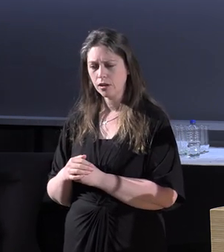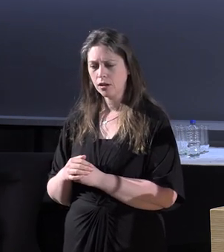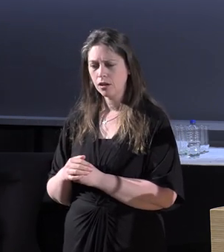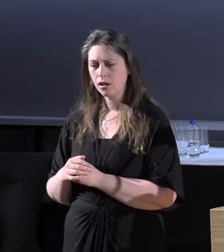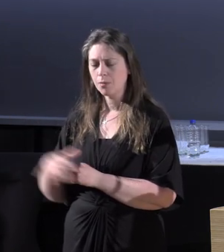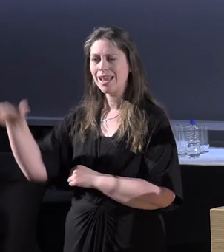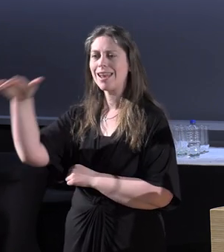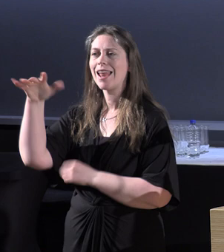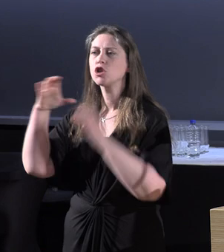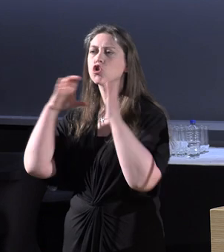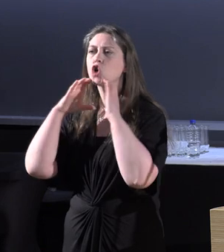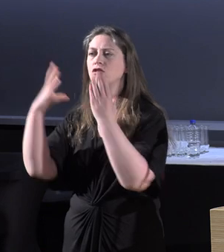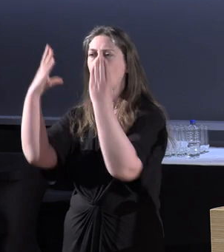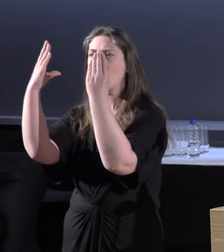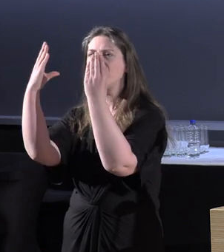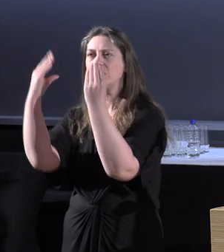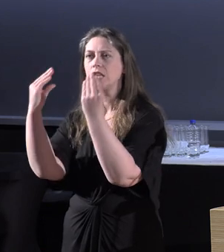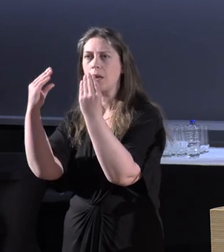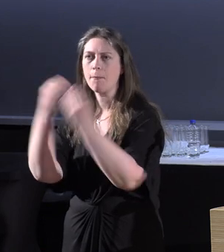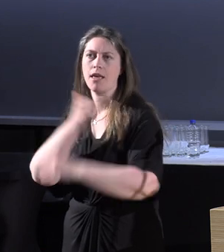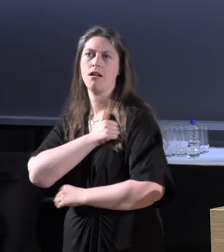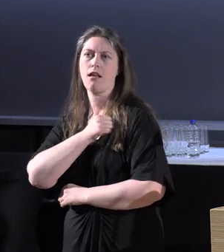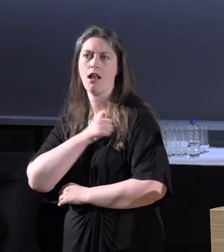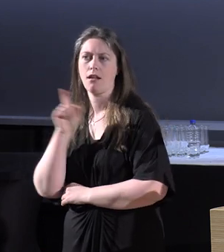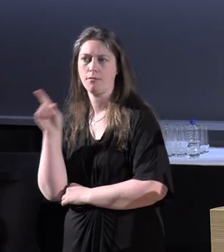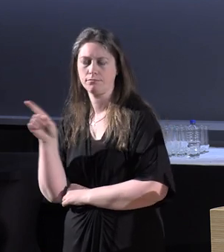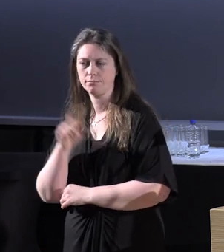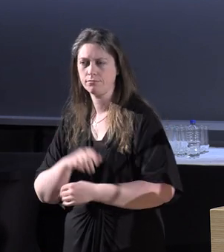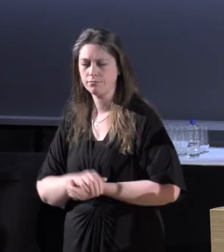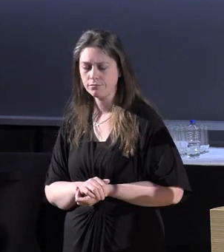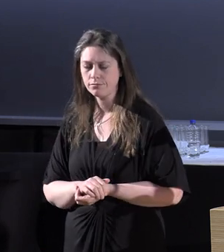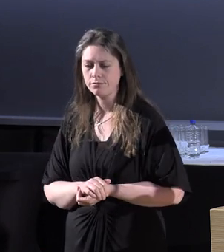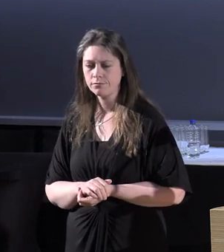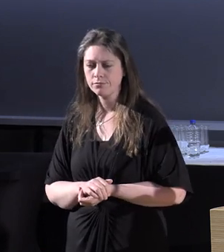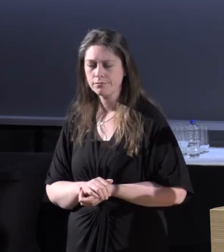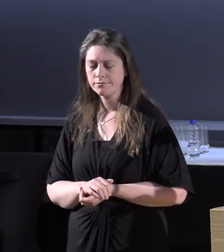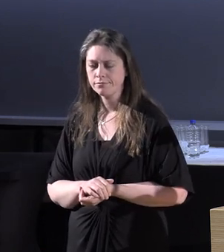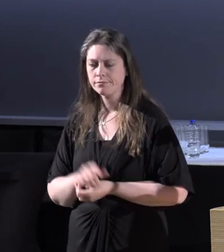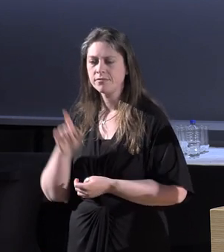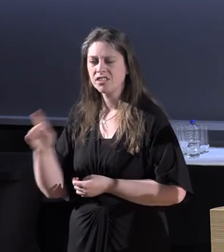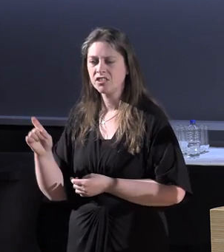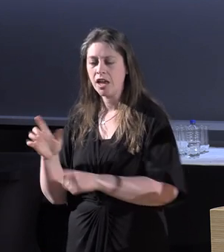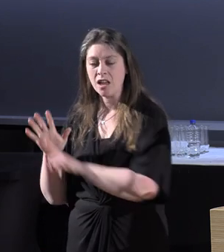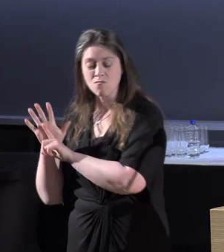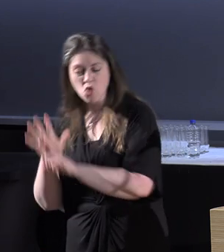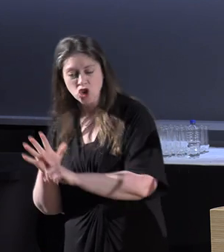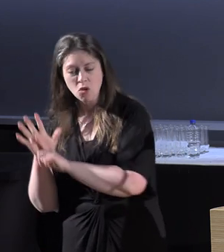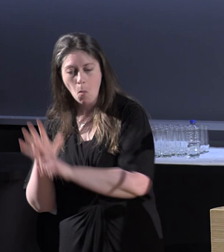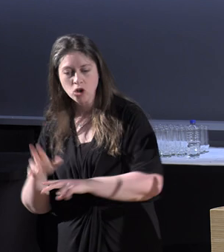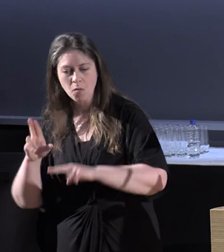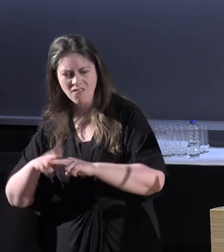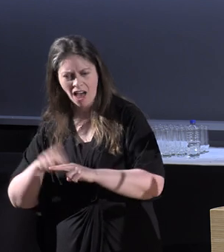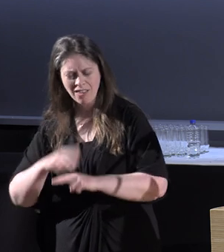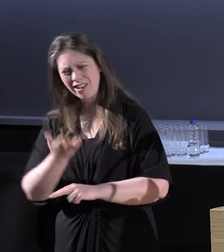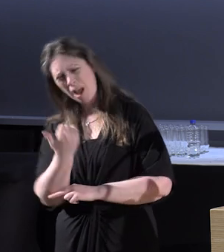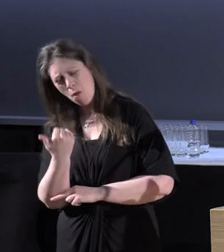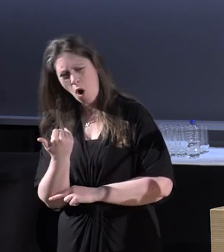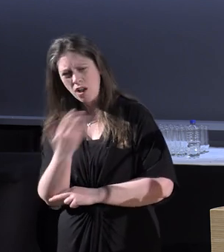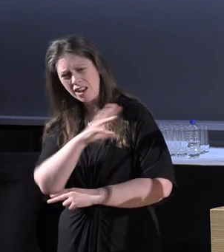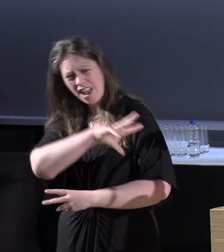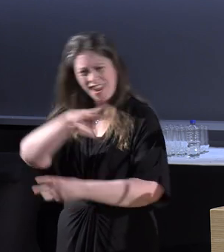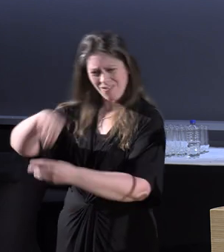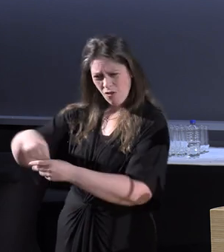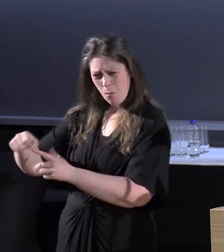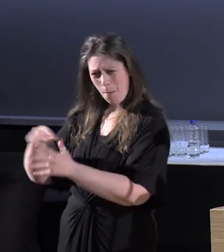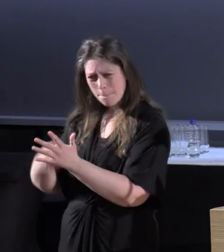coach for the visually impaired in Canada. And he was pushing my father to get me involved in parasport. Oh,